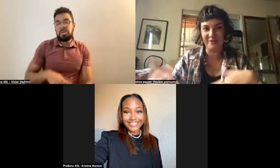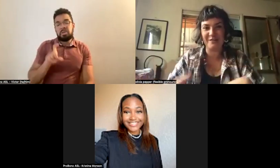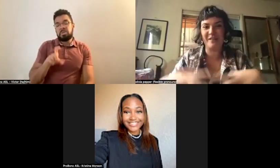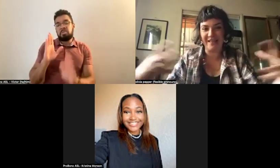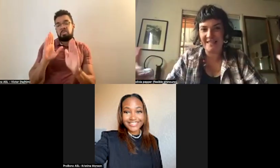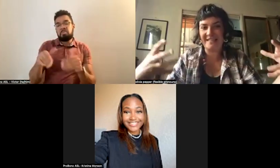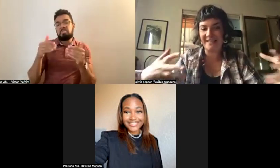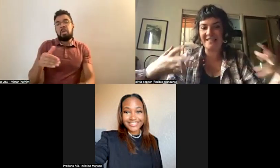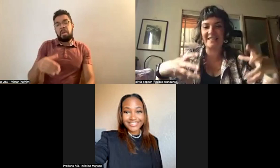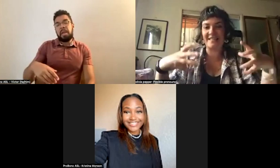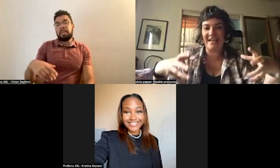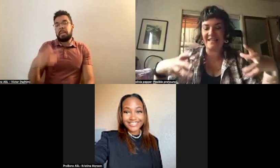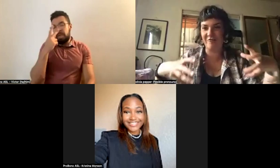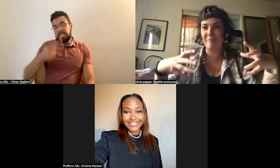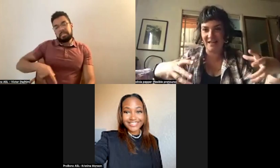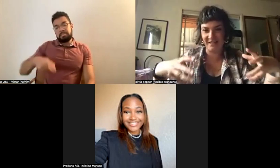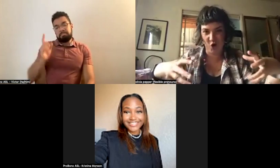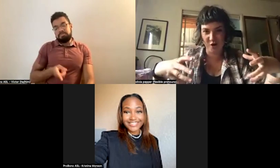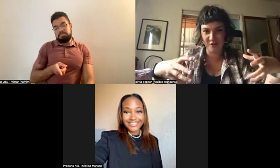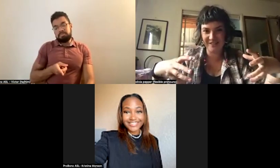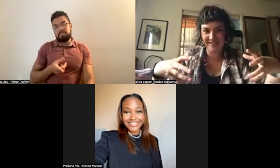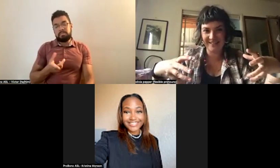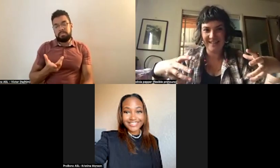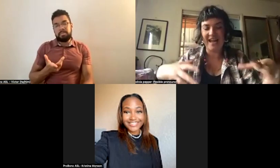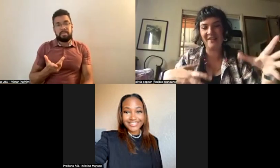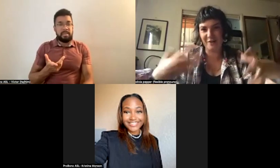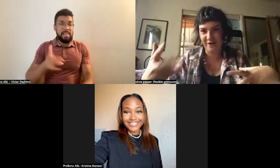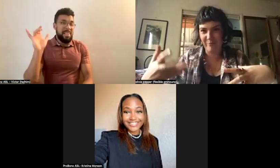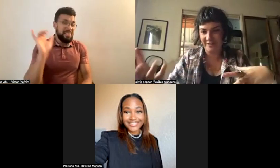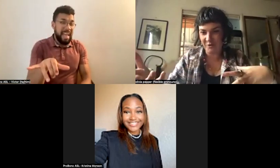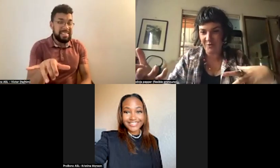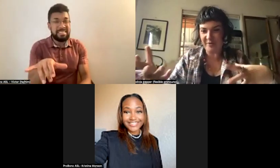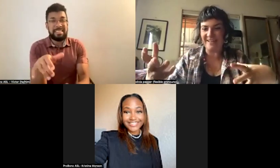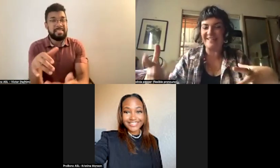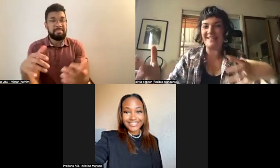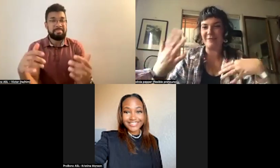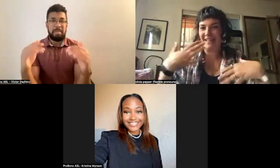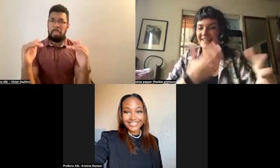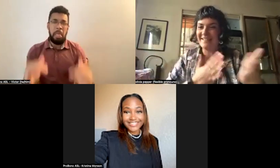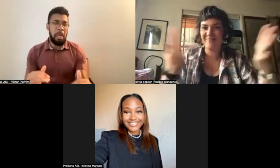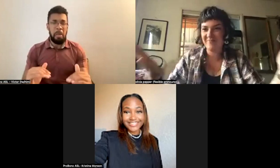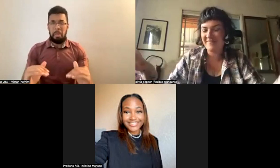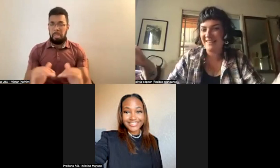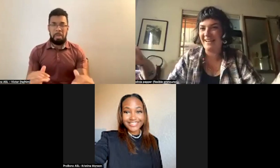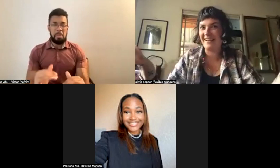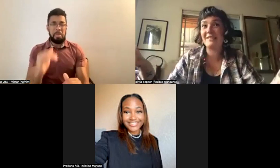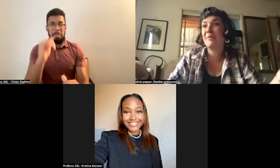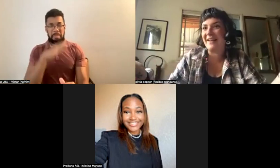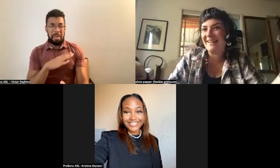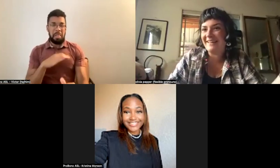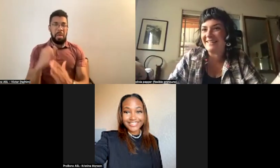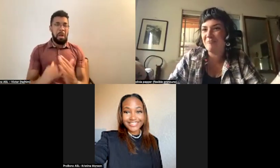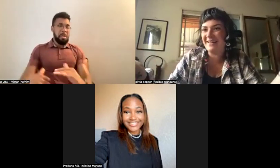urinal to be like, this is the state of men's art. And that Andre Breton, because he was like, uh,